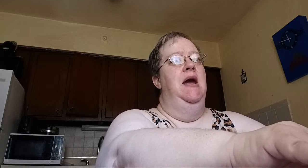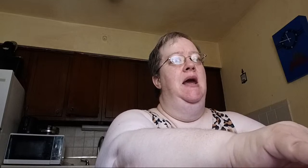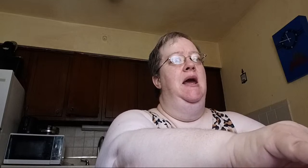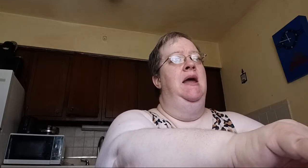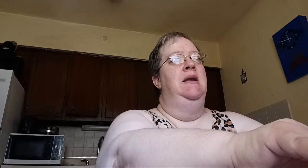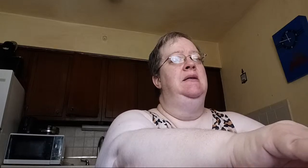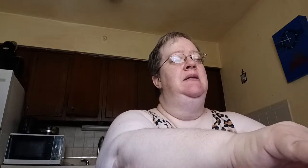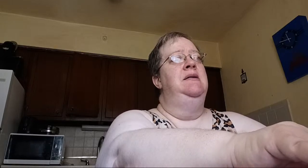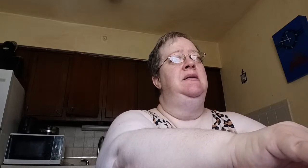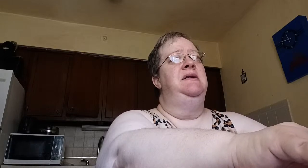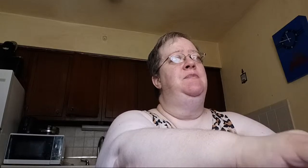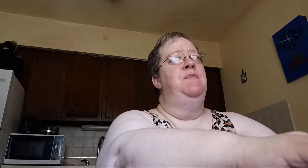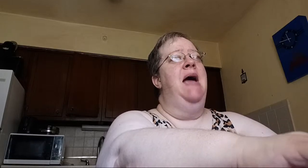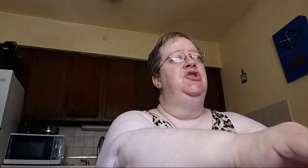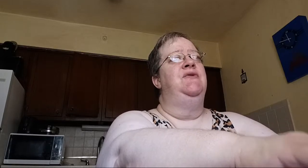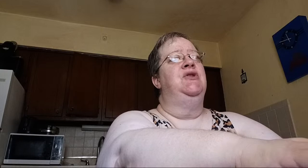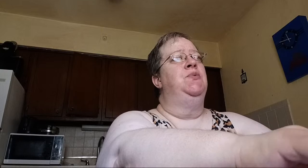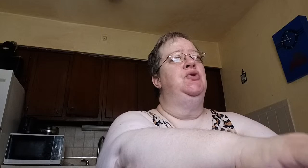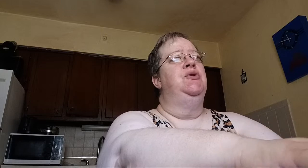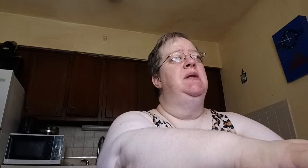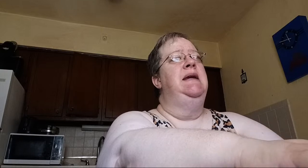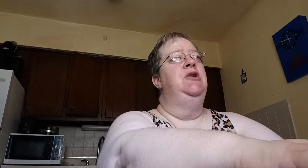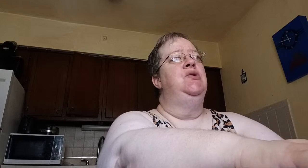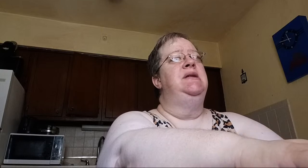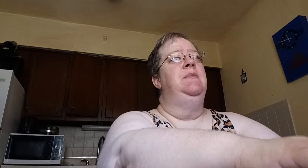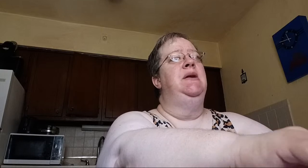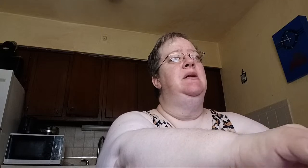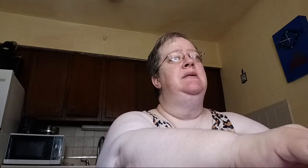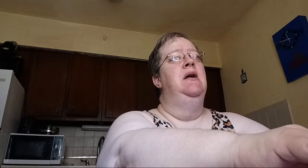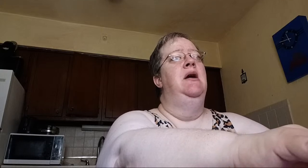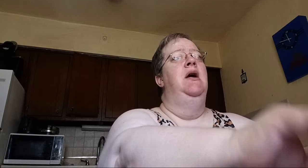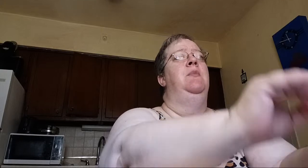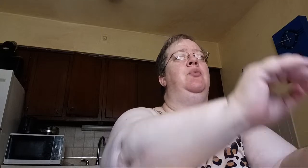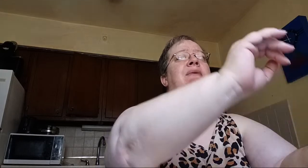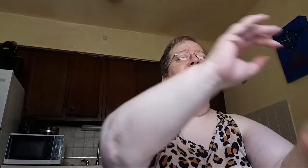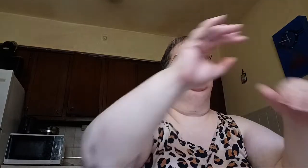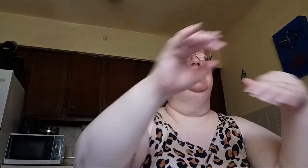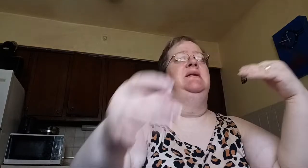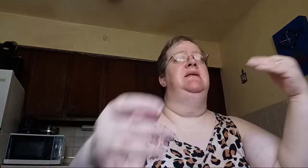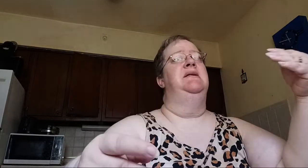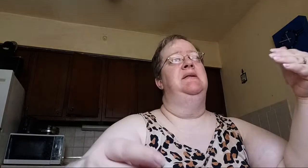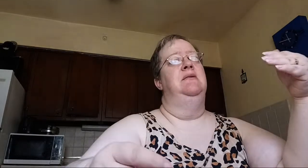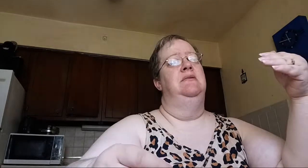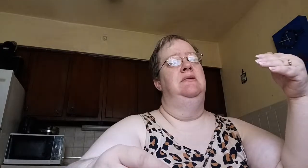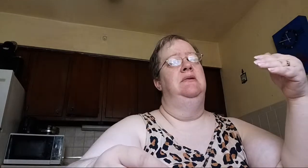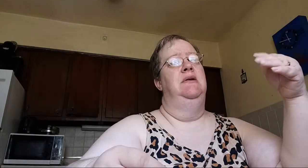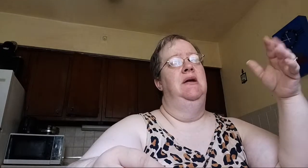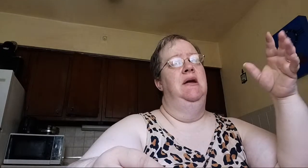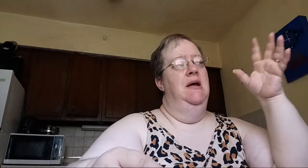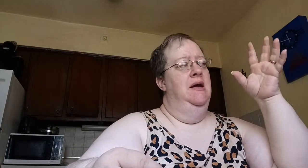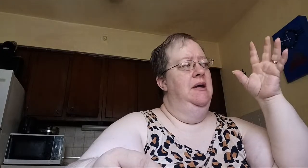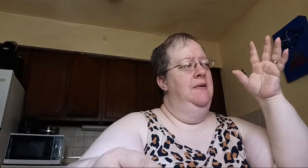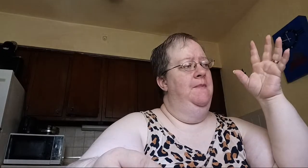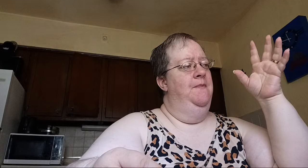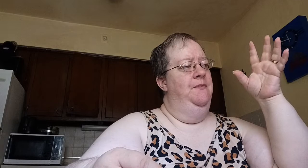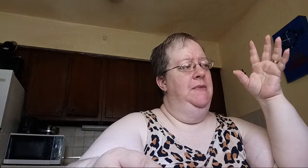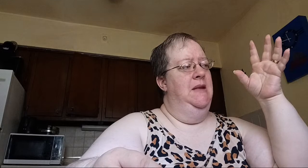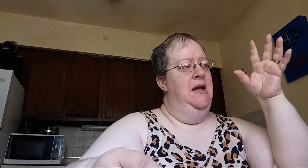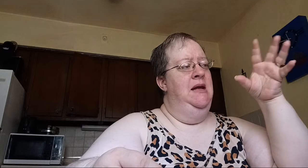And this passage of scripture is really interesting because previously to this, and even